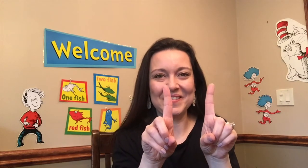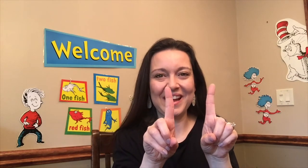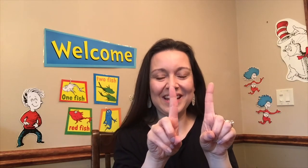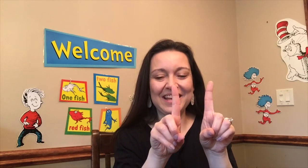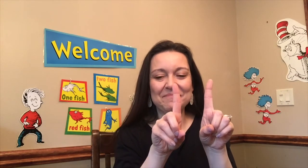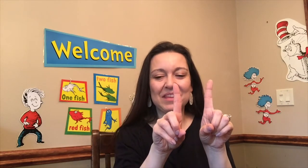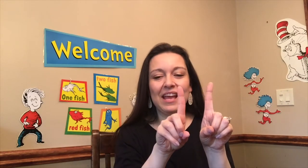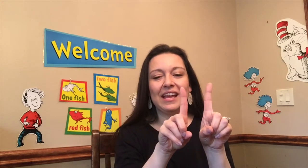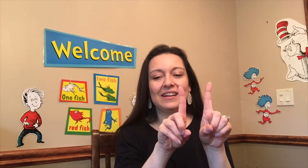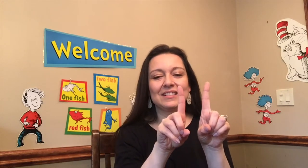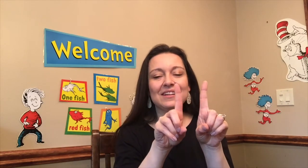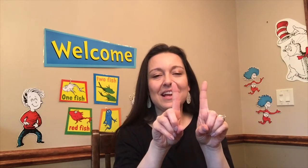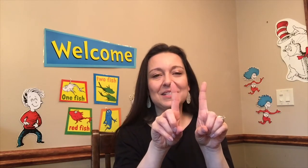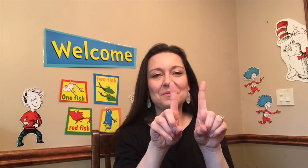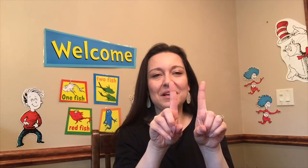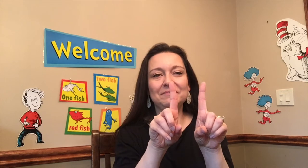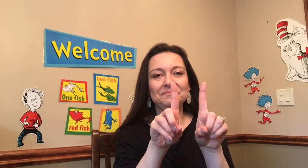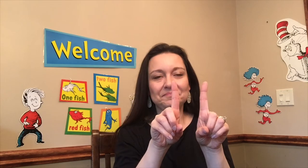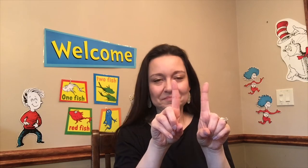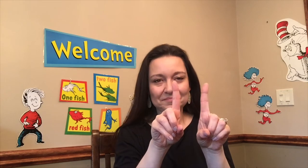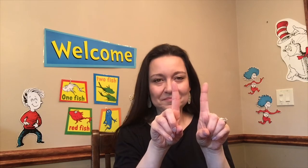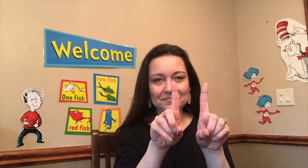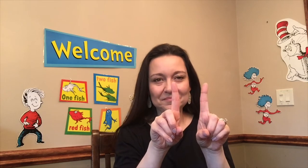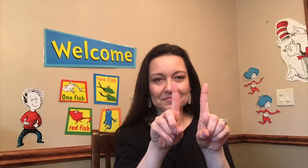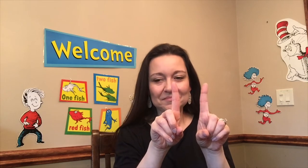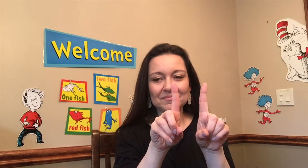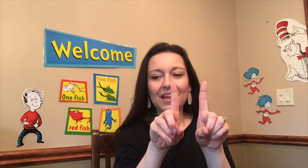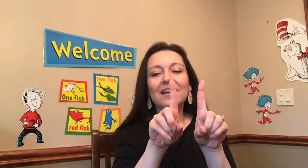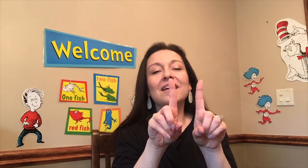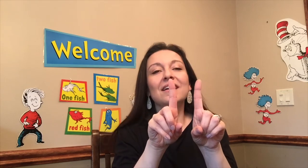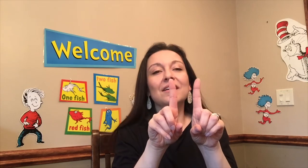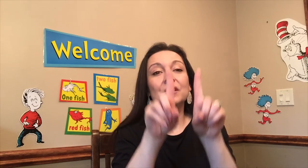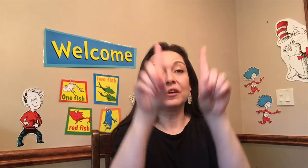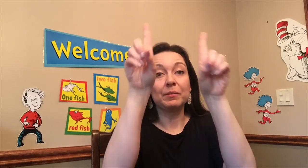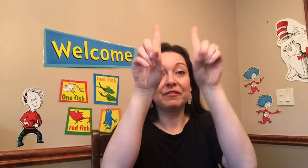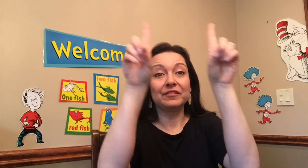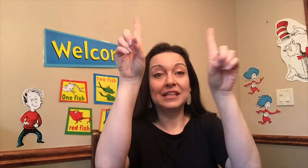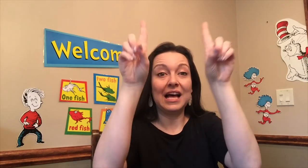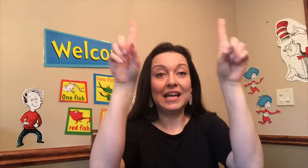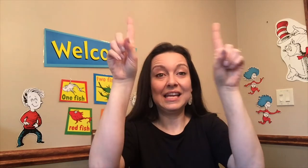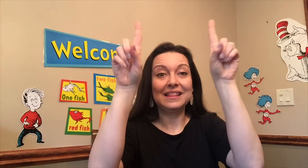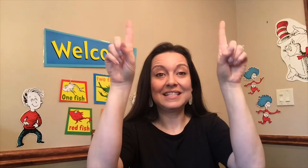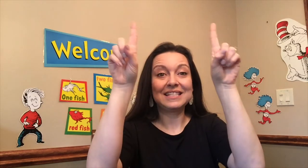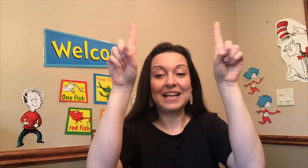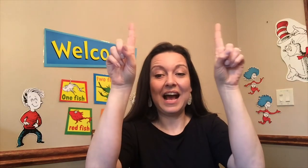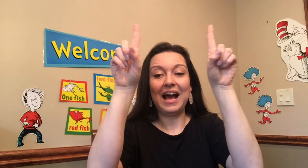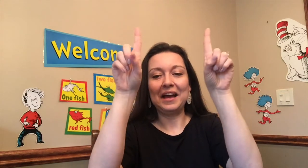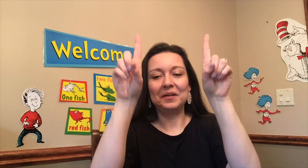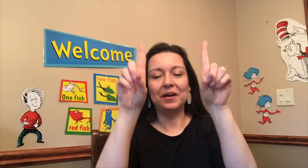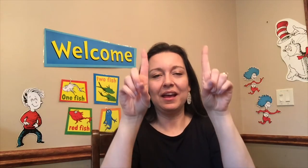ready here's our next one they're gonna be flying in the sky okay